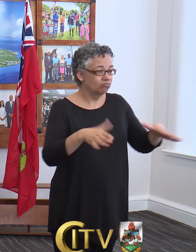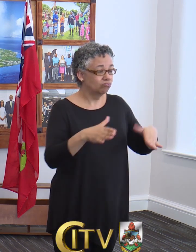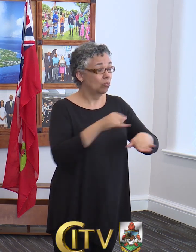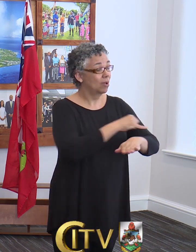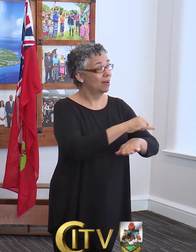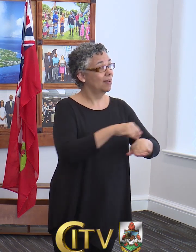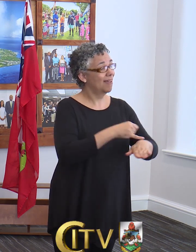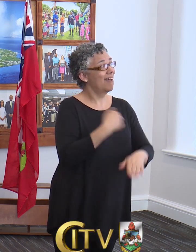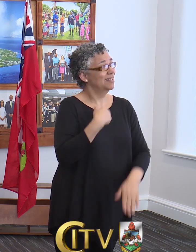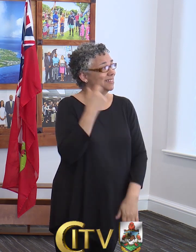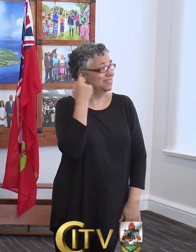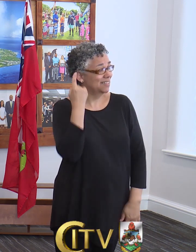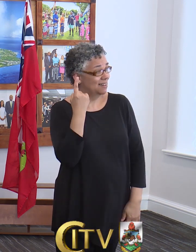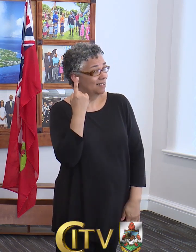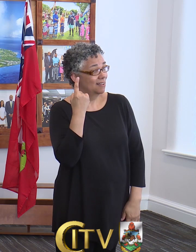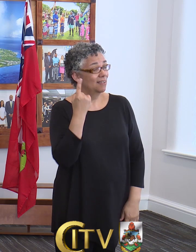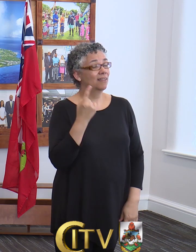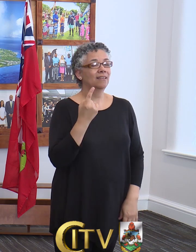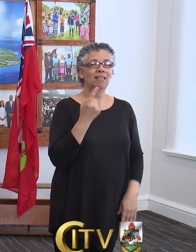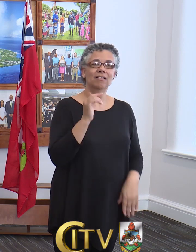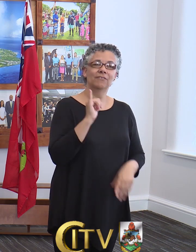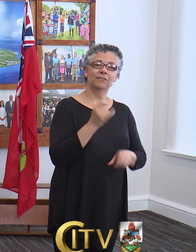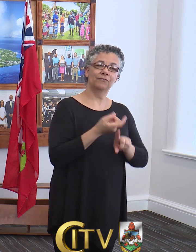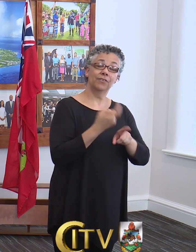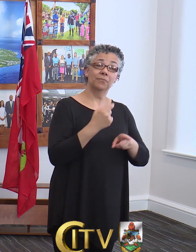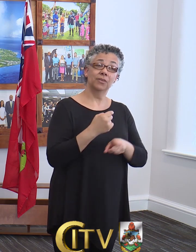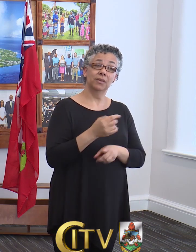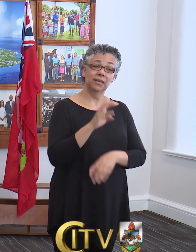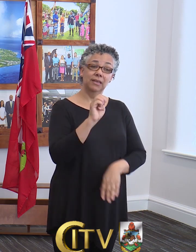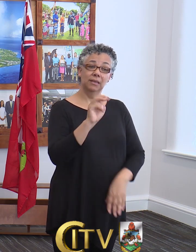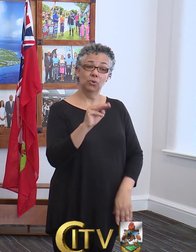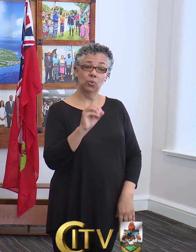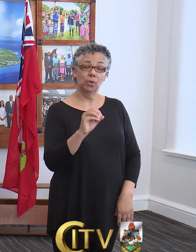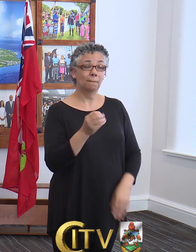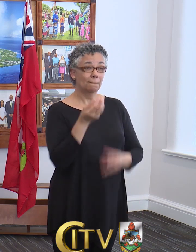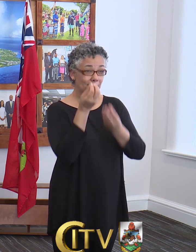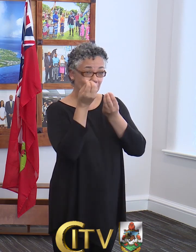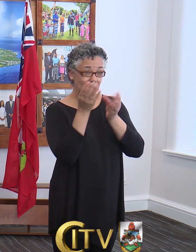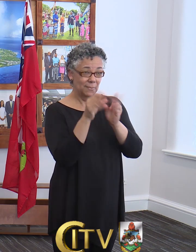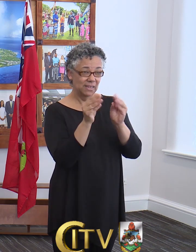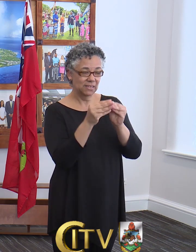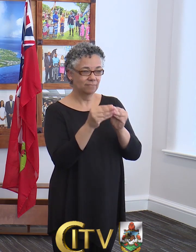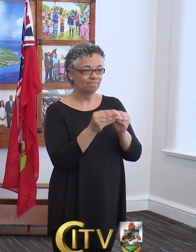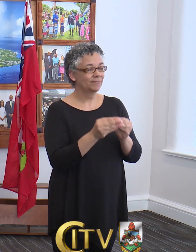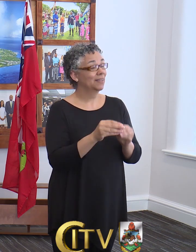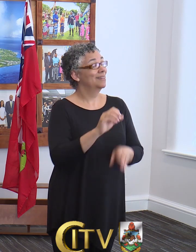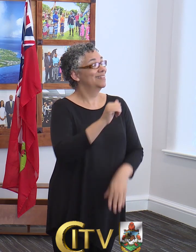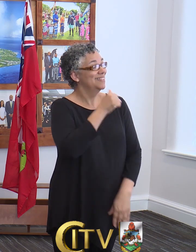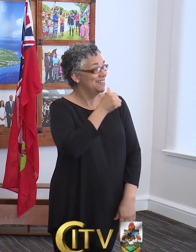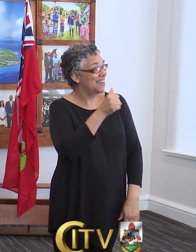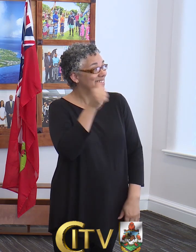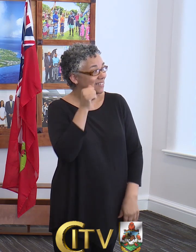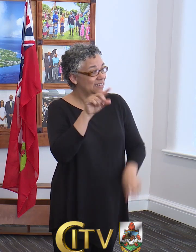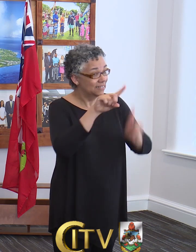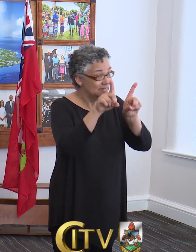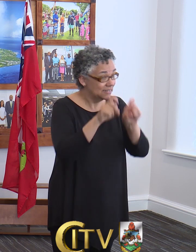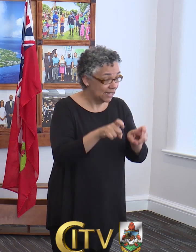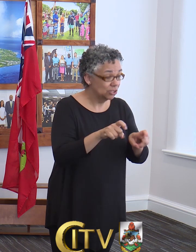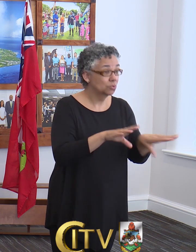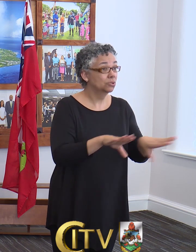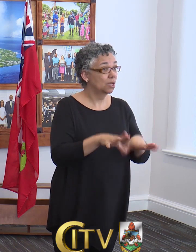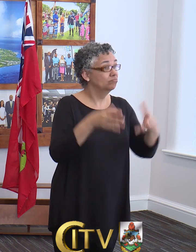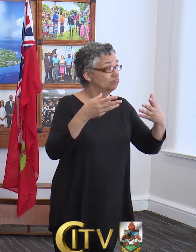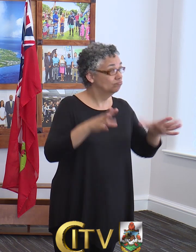the update that the Minister of Health gave to the EMO meeting that samples were collected yesterday in the hospital. They were